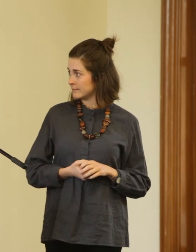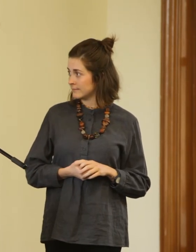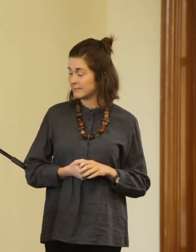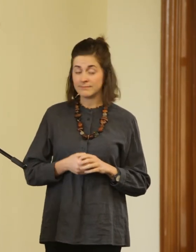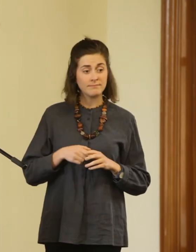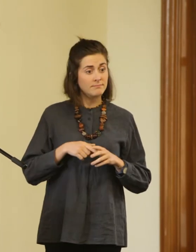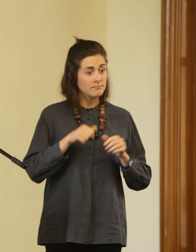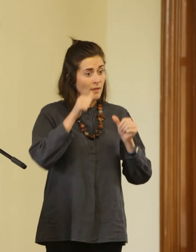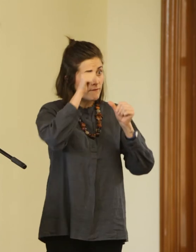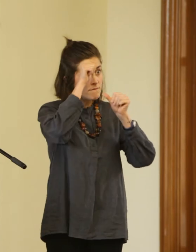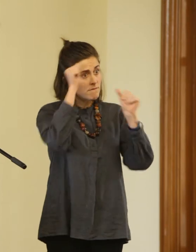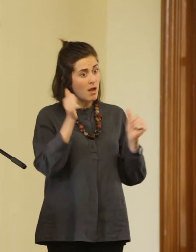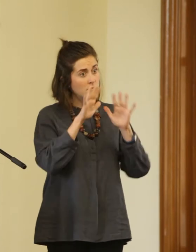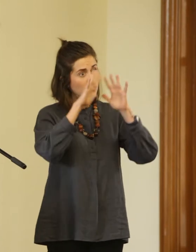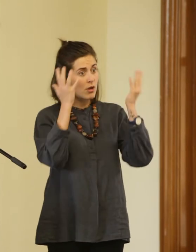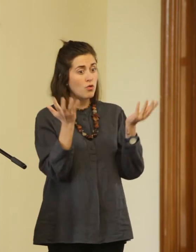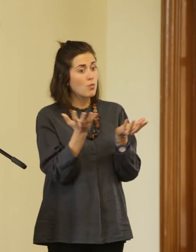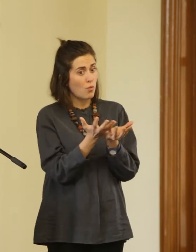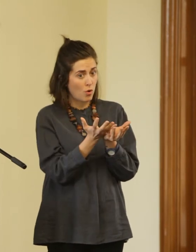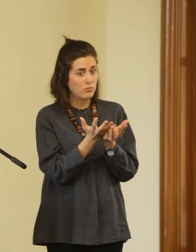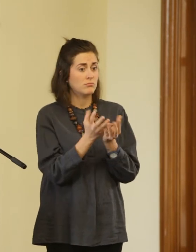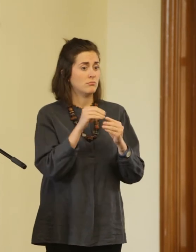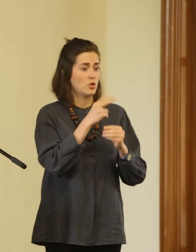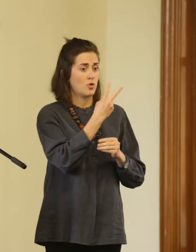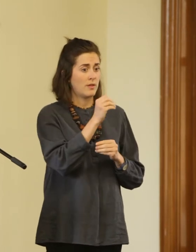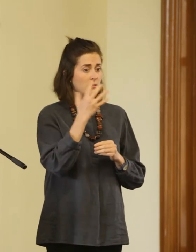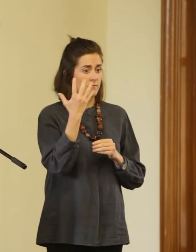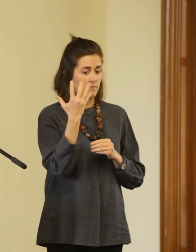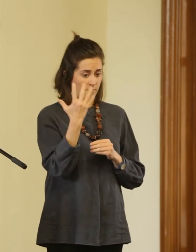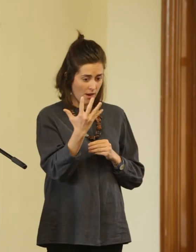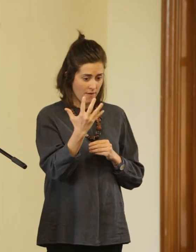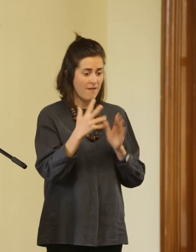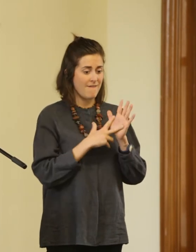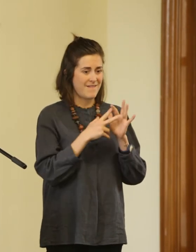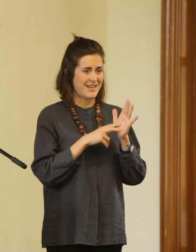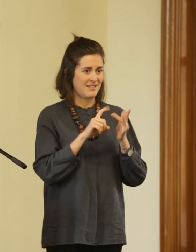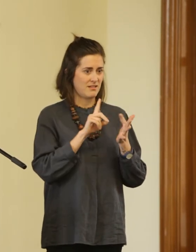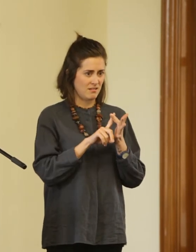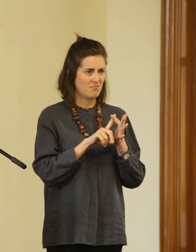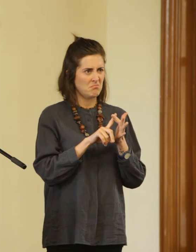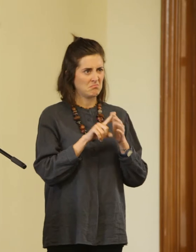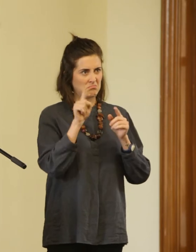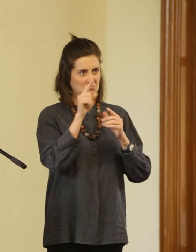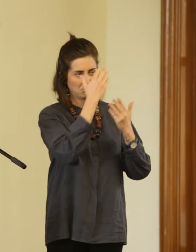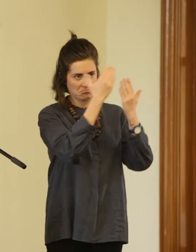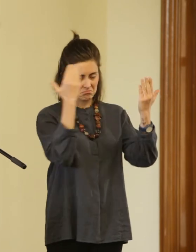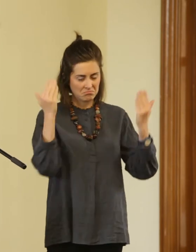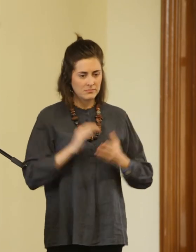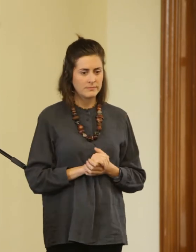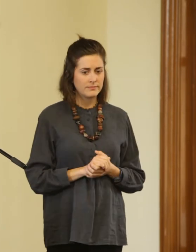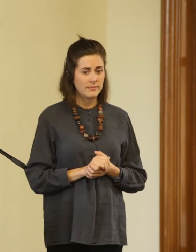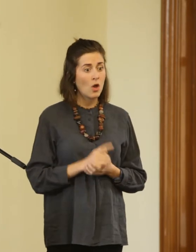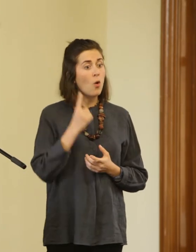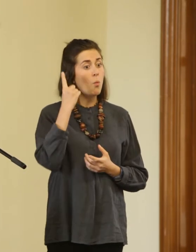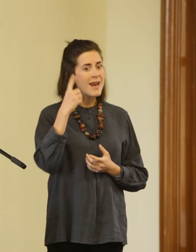worldwide including exhibiting as part of the 2005 Venice Biennale, in 2008 following a complaint